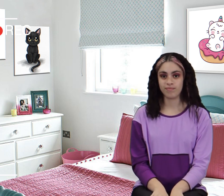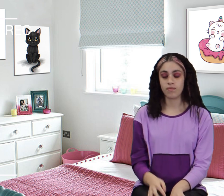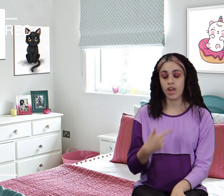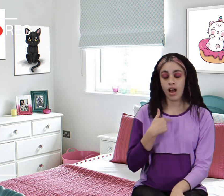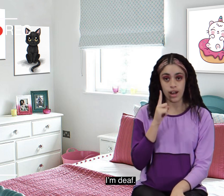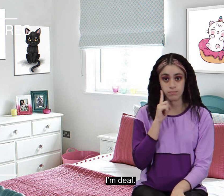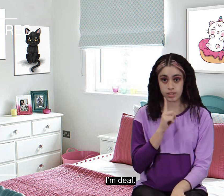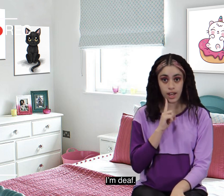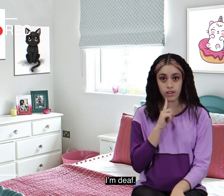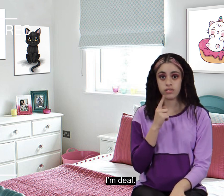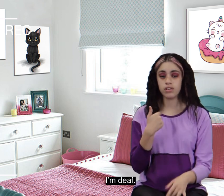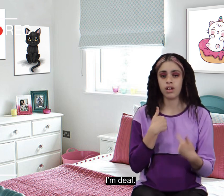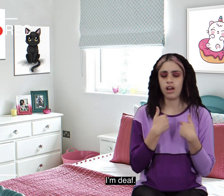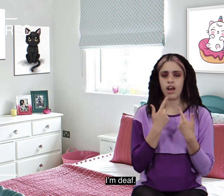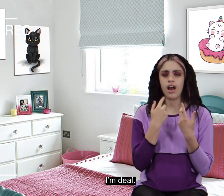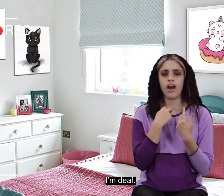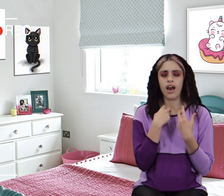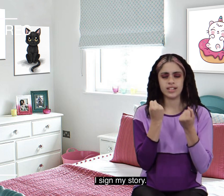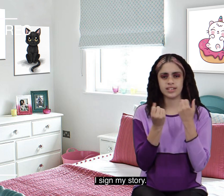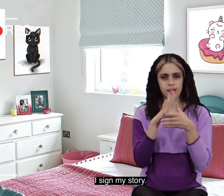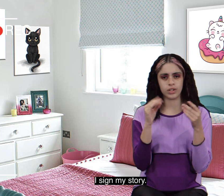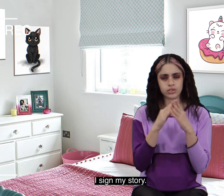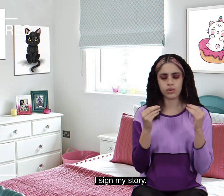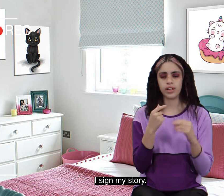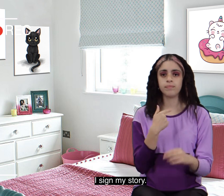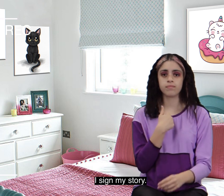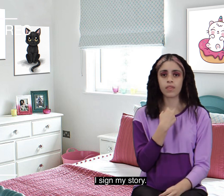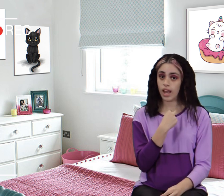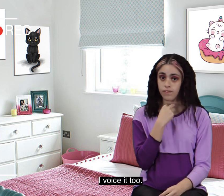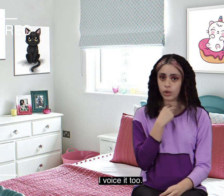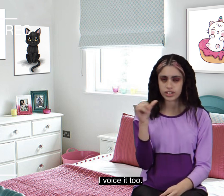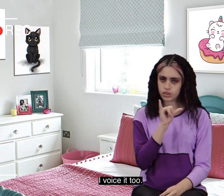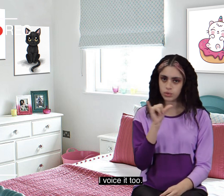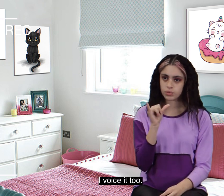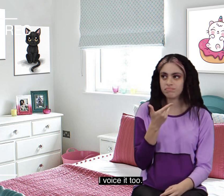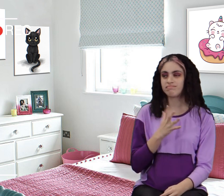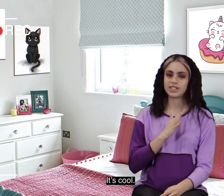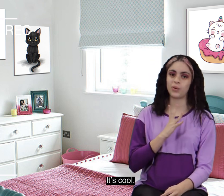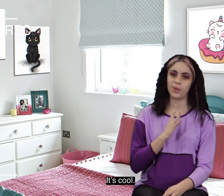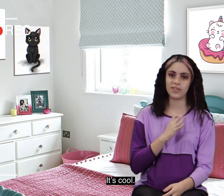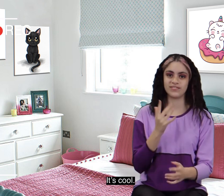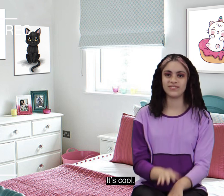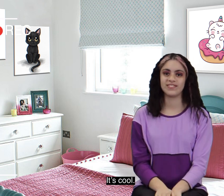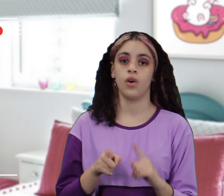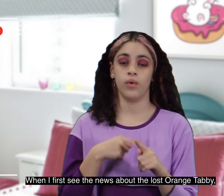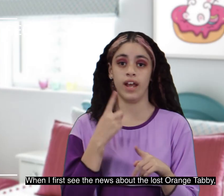i'm fast i decide my story i find the truth is cool when i